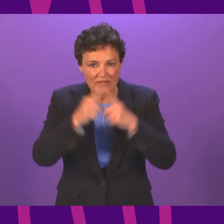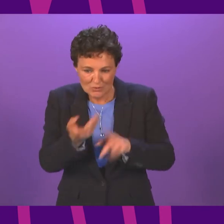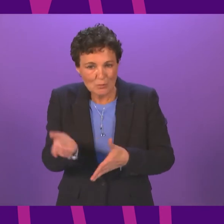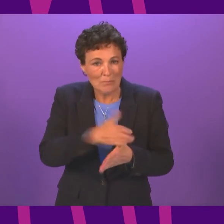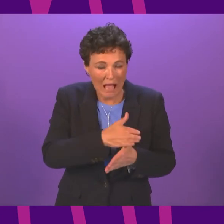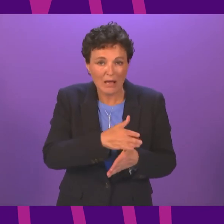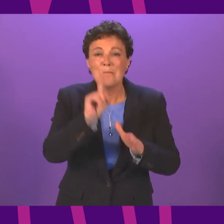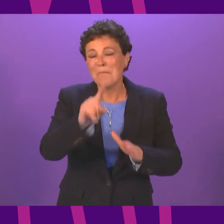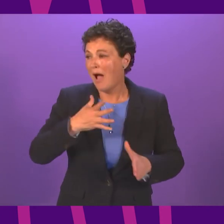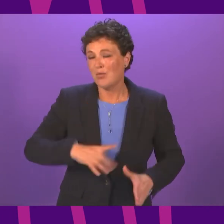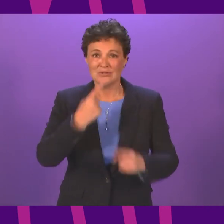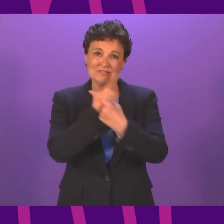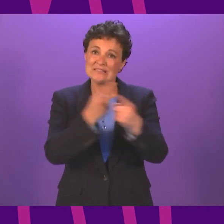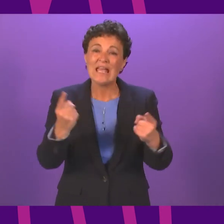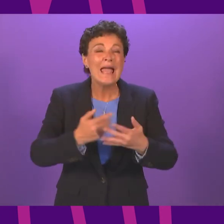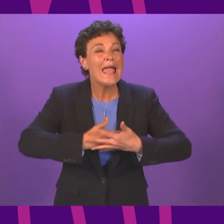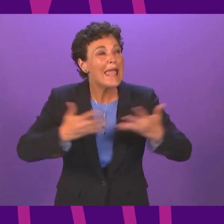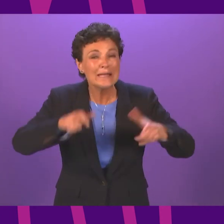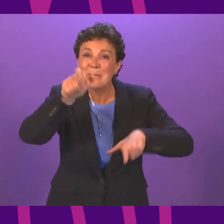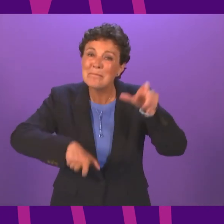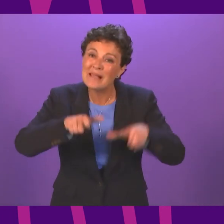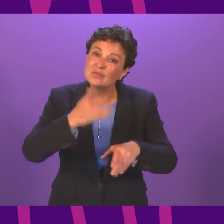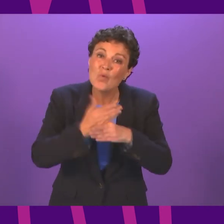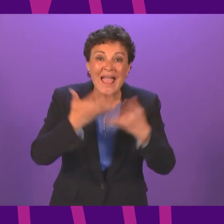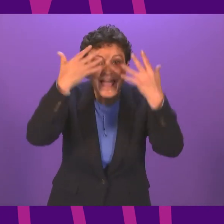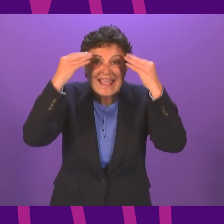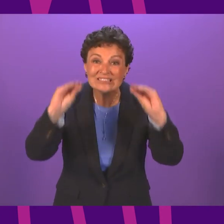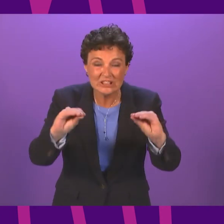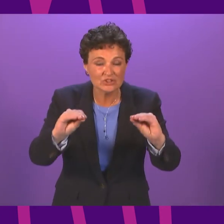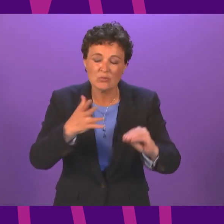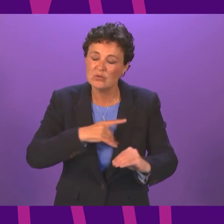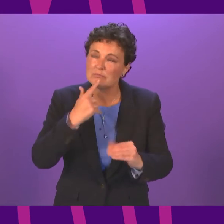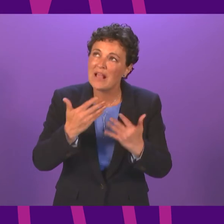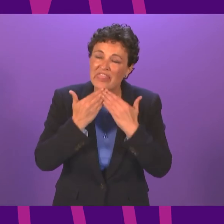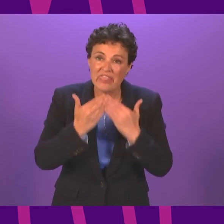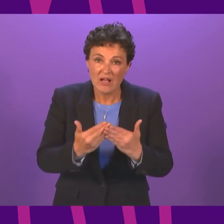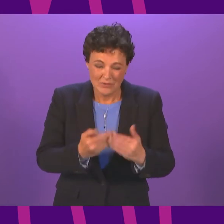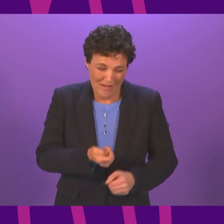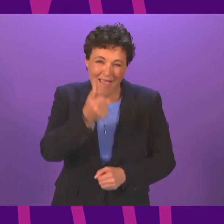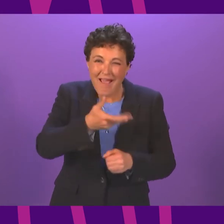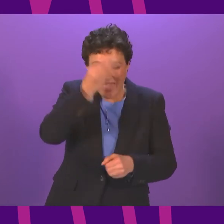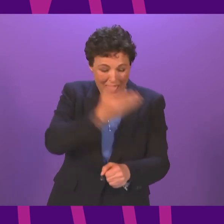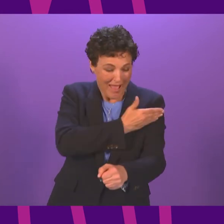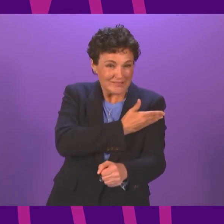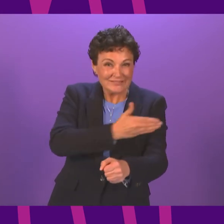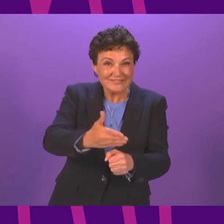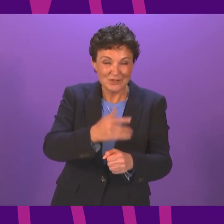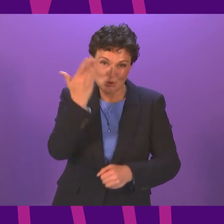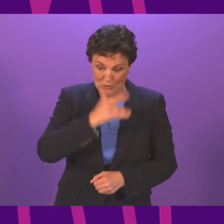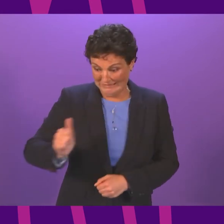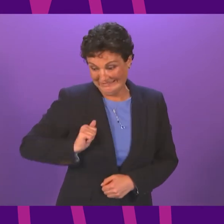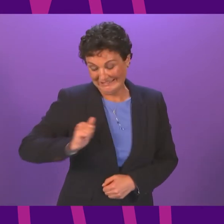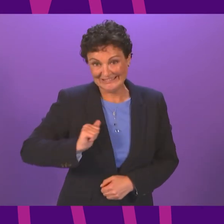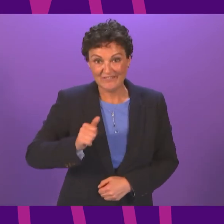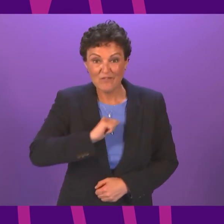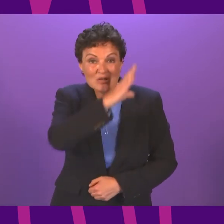thank you to everyone in education. Most schools and many early learning and childcare settings are about to break for the